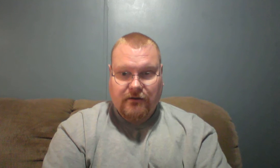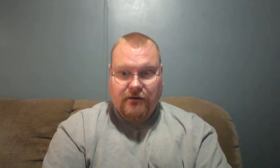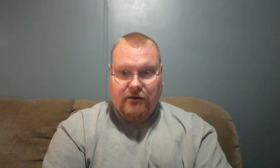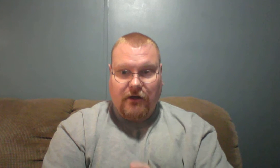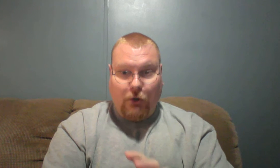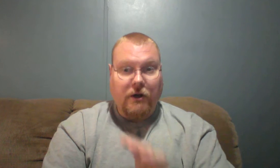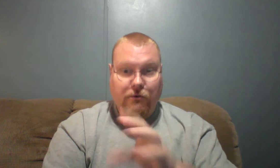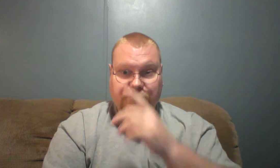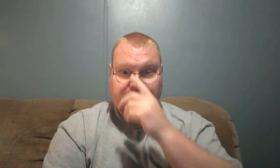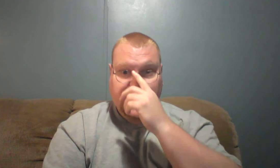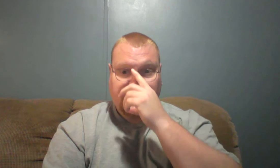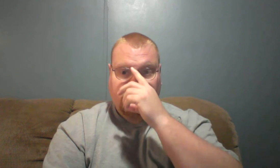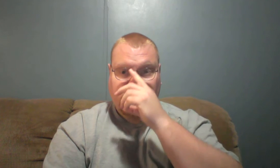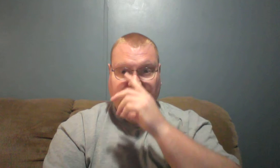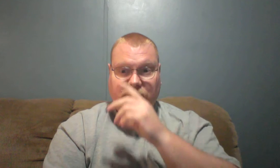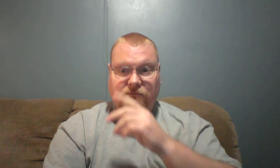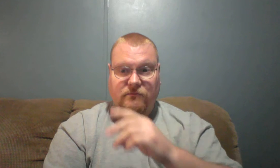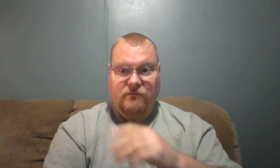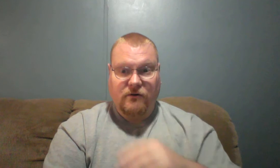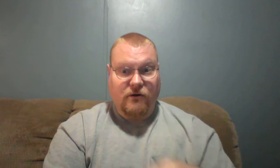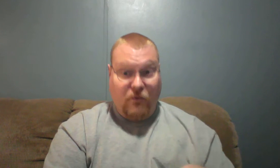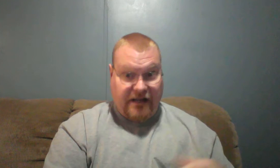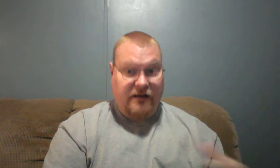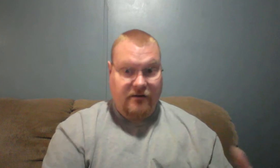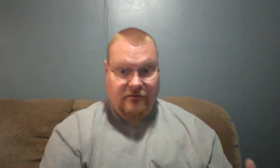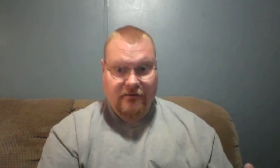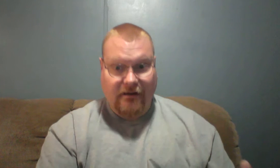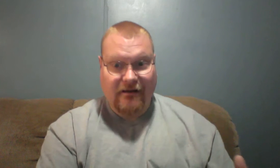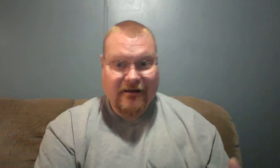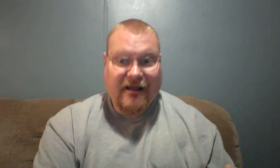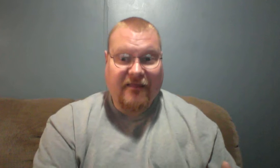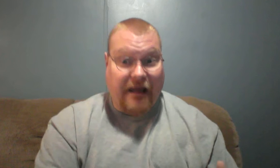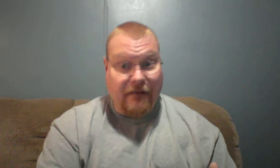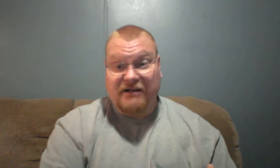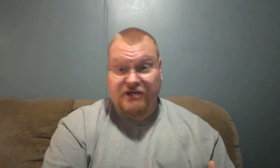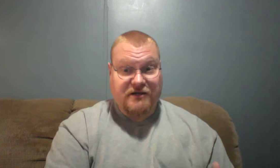Who knows when that might change.